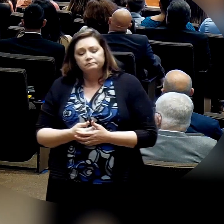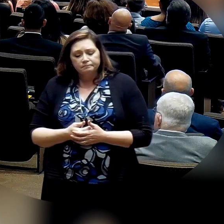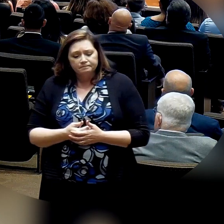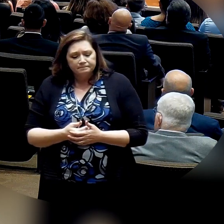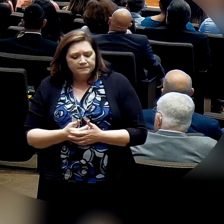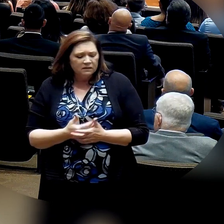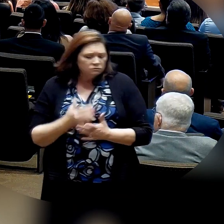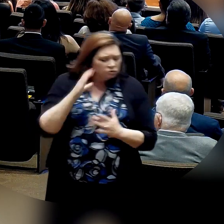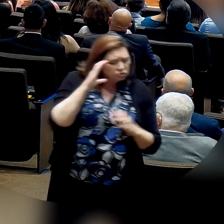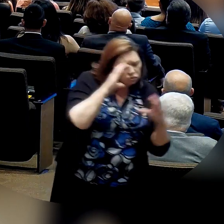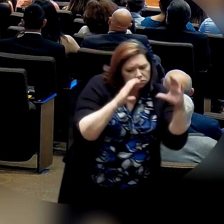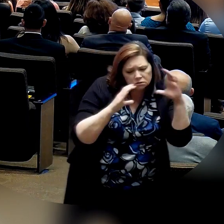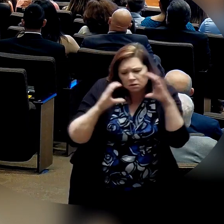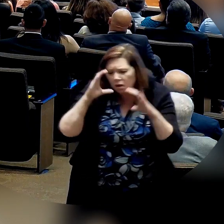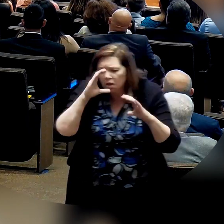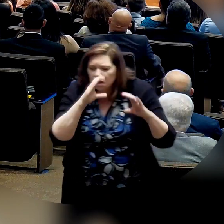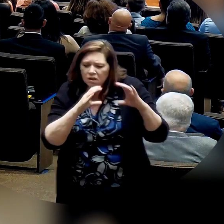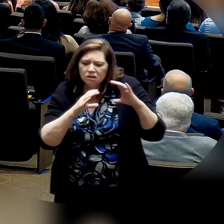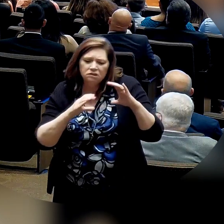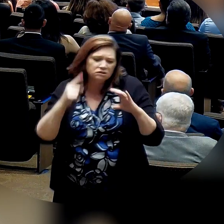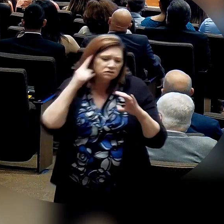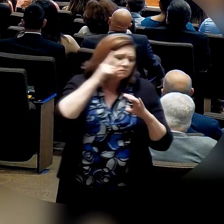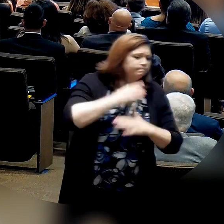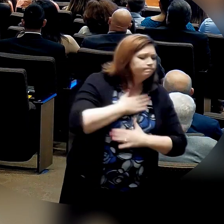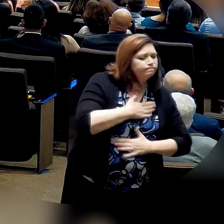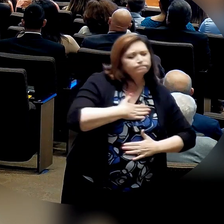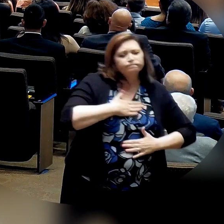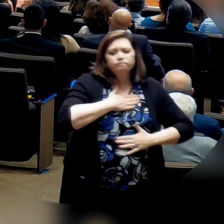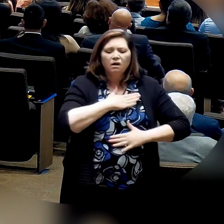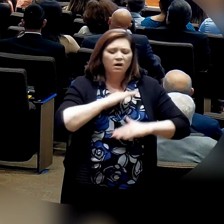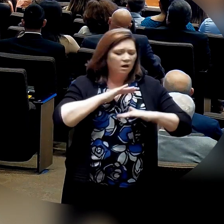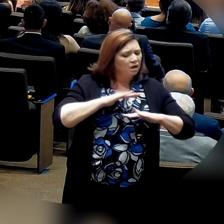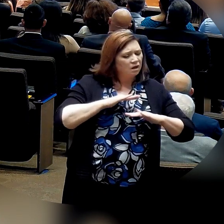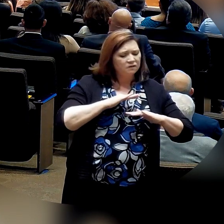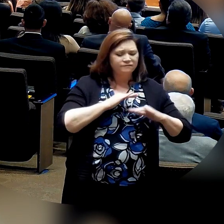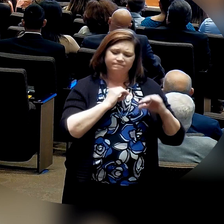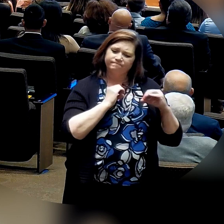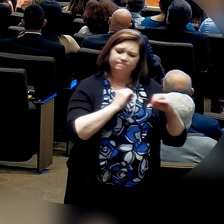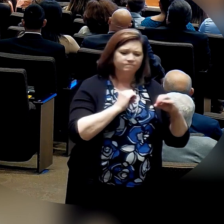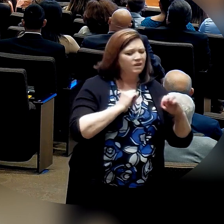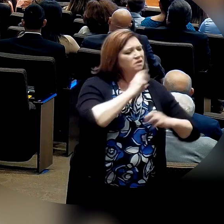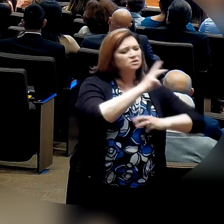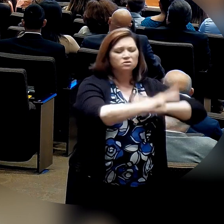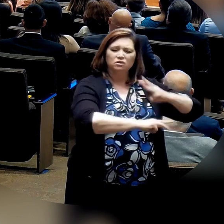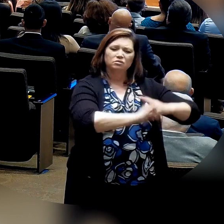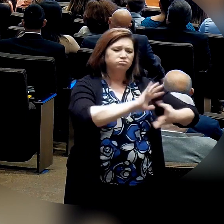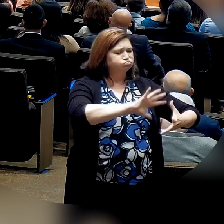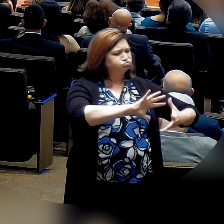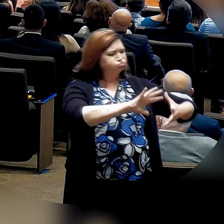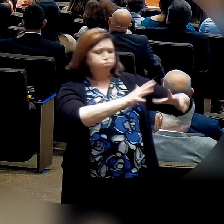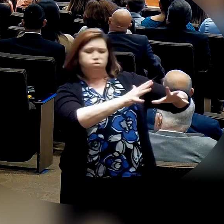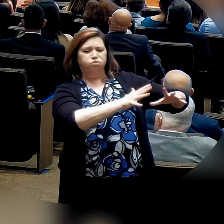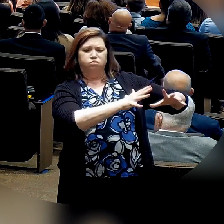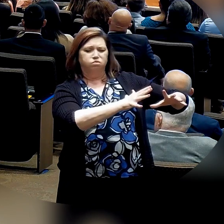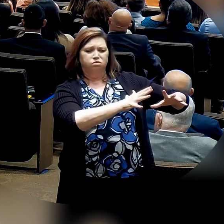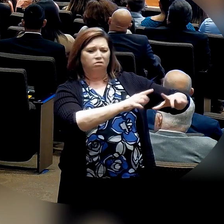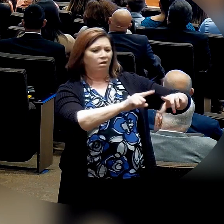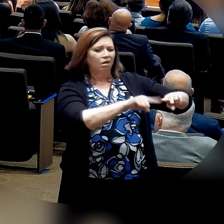in the things this world offers that will fade away with time.